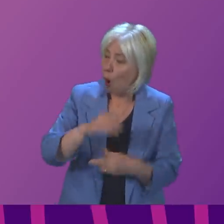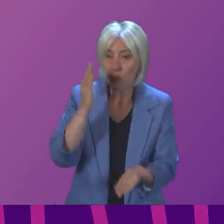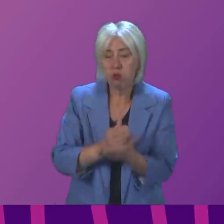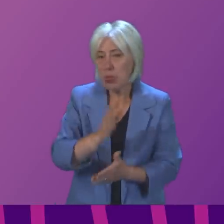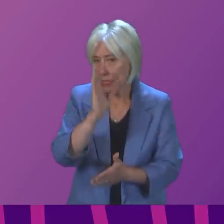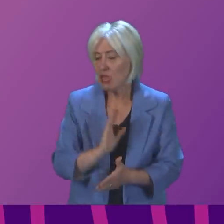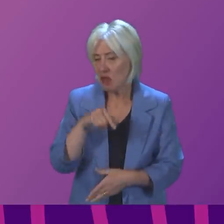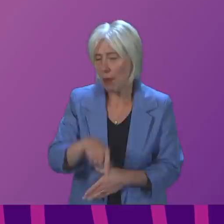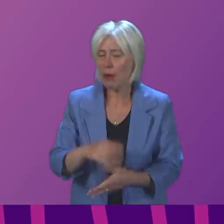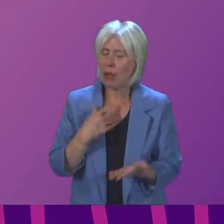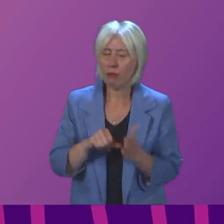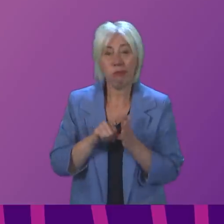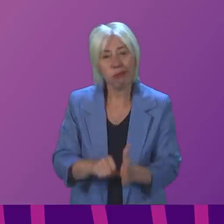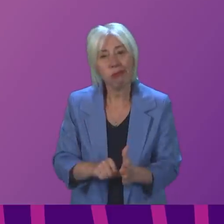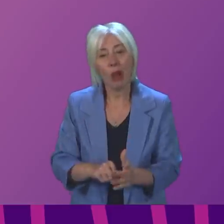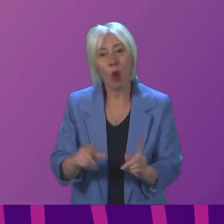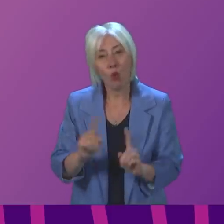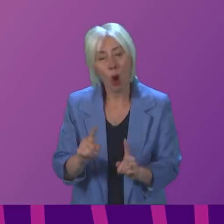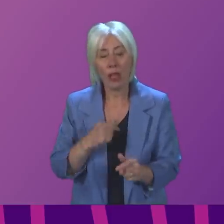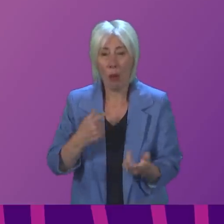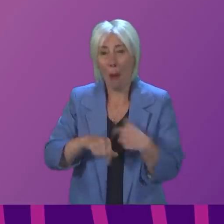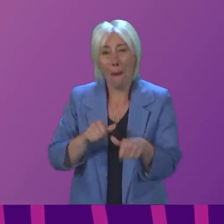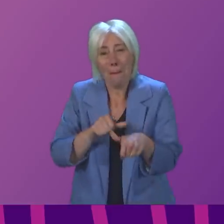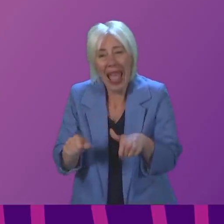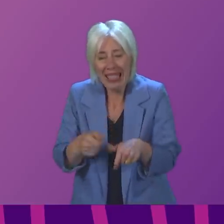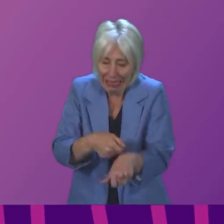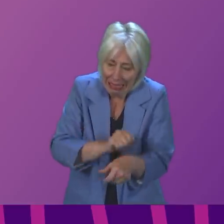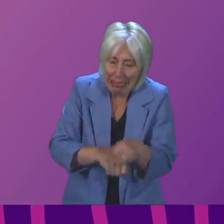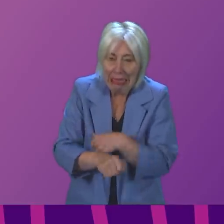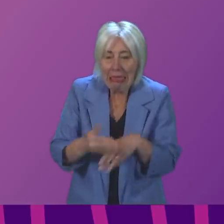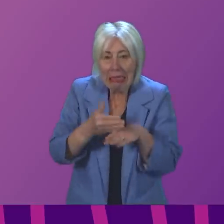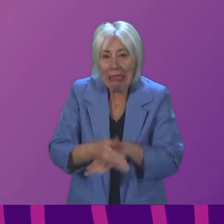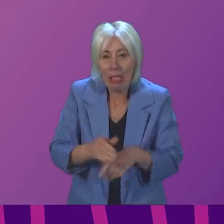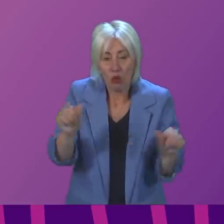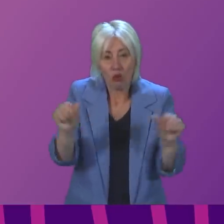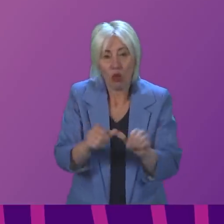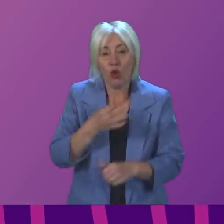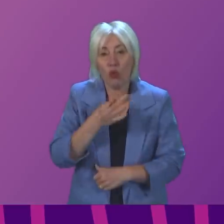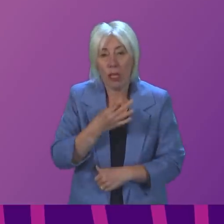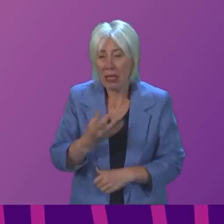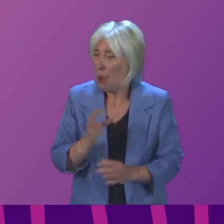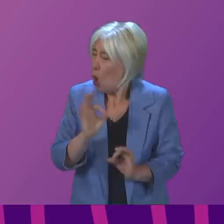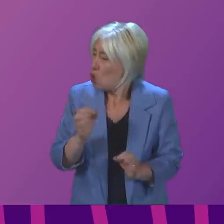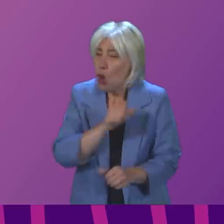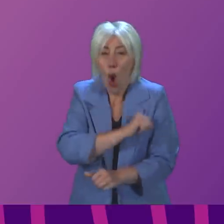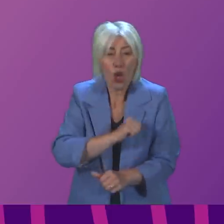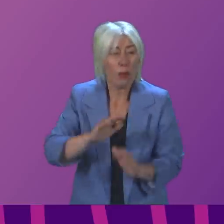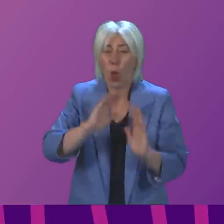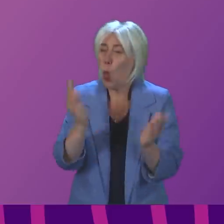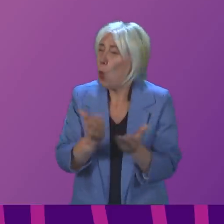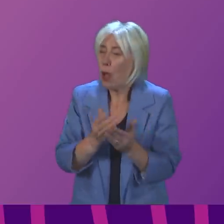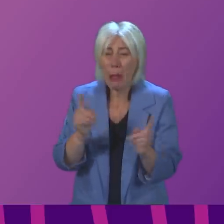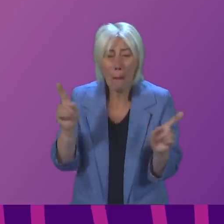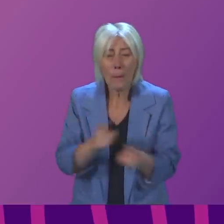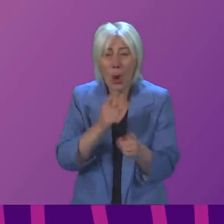the hard fact, the very difficult fact is despite best efforts to minimise the risk, no hospital anywhere in the world can eradicate